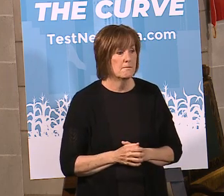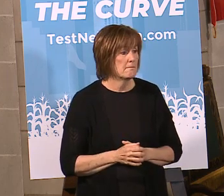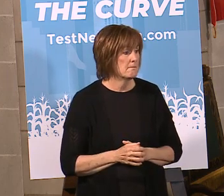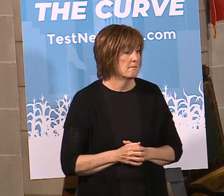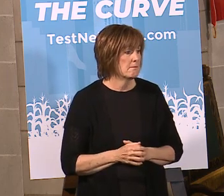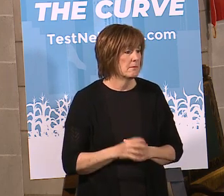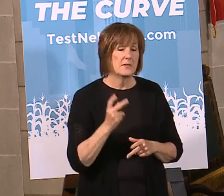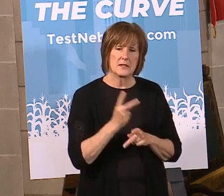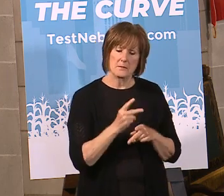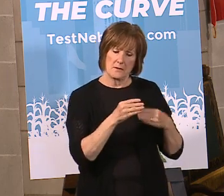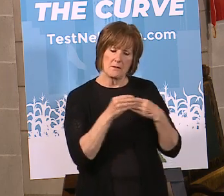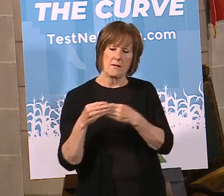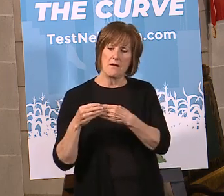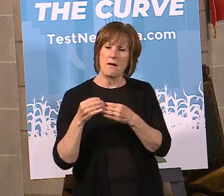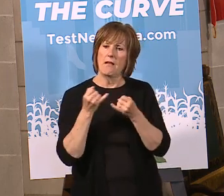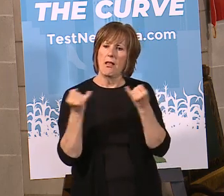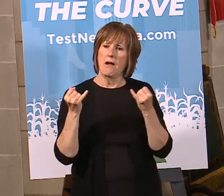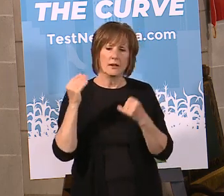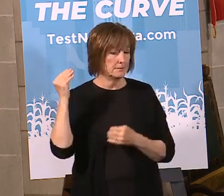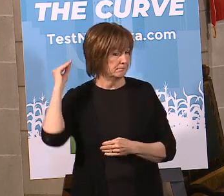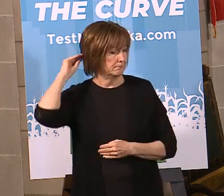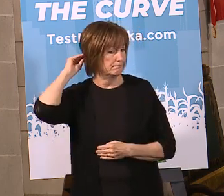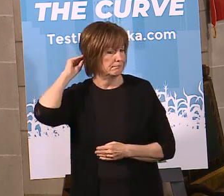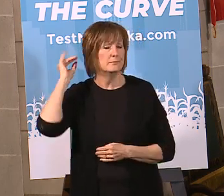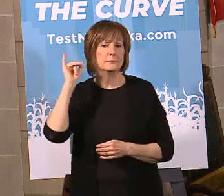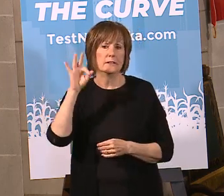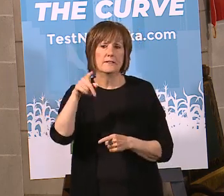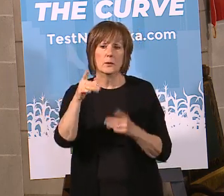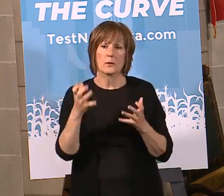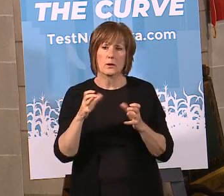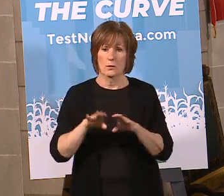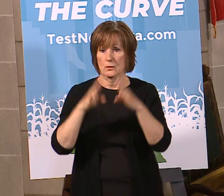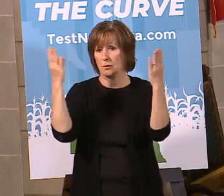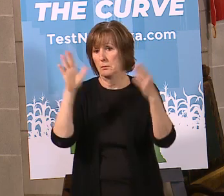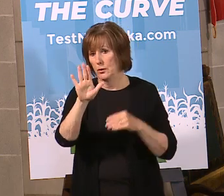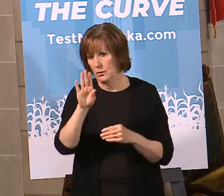guidelines in mind if you're going to be open for business.